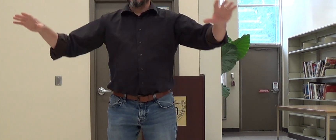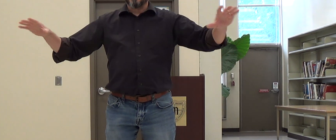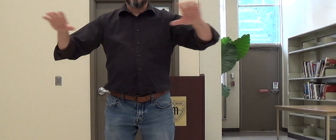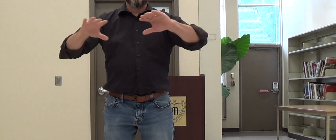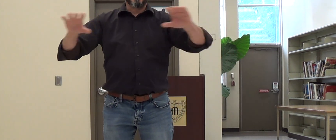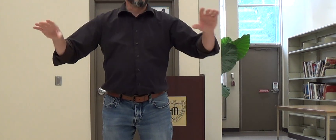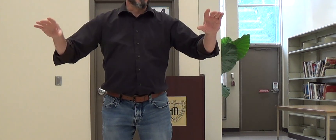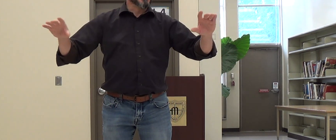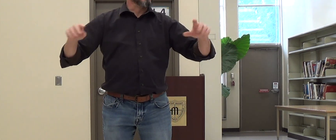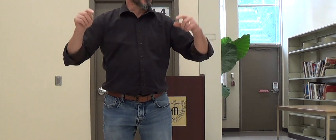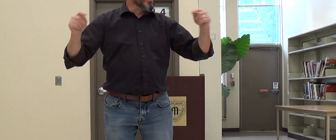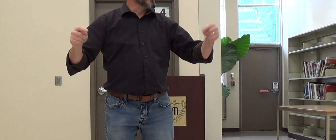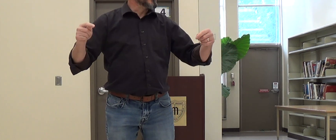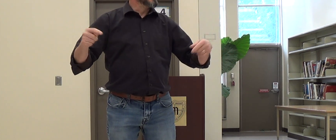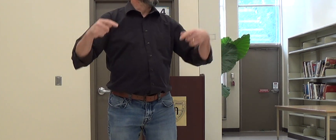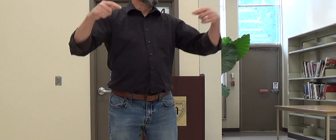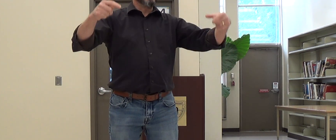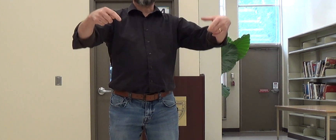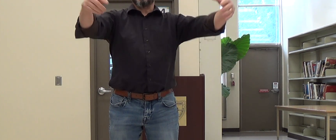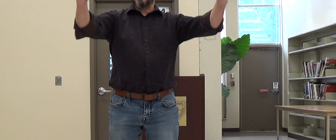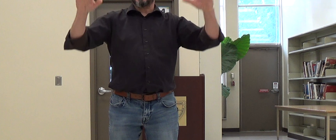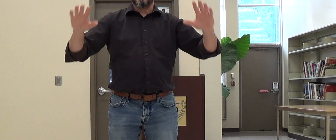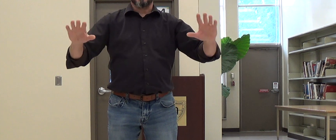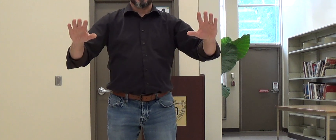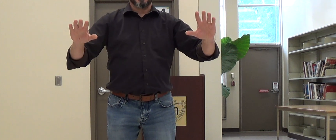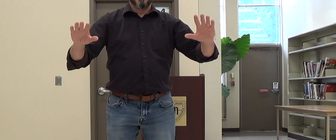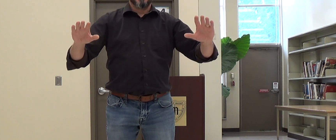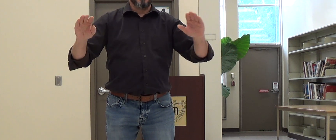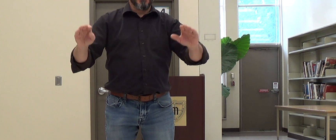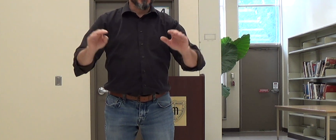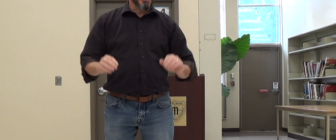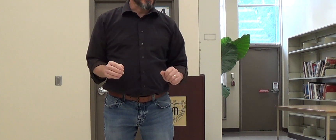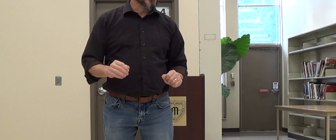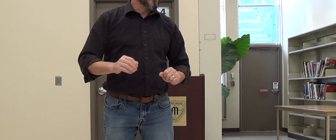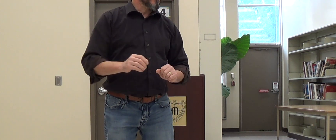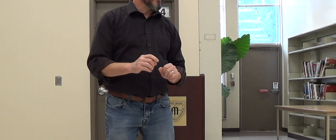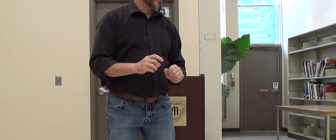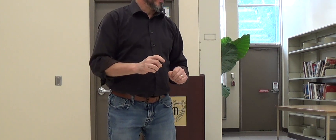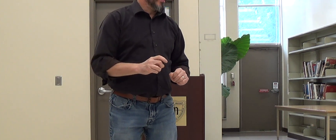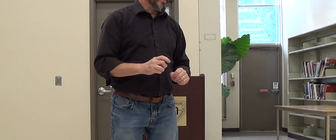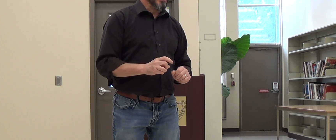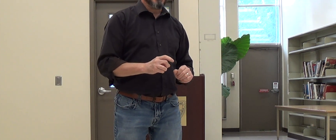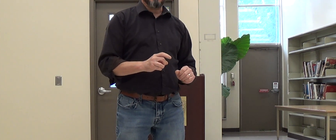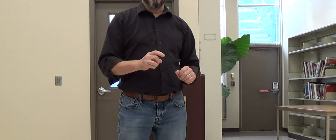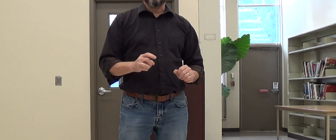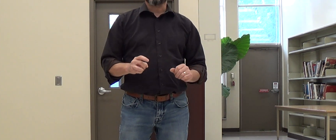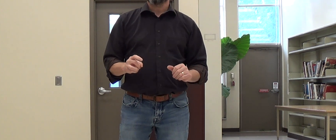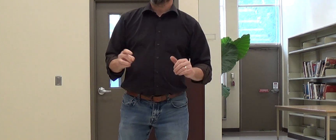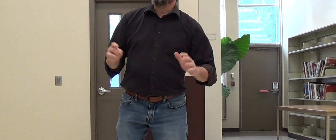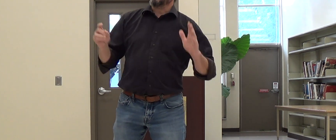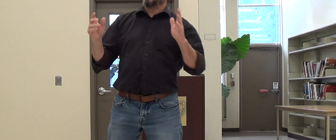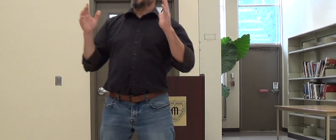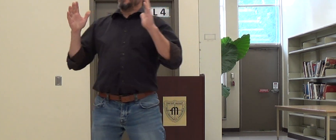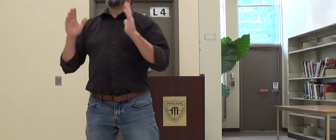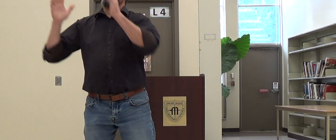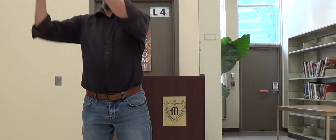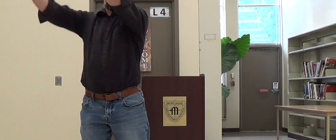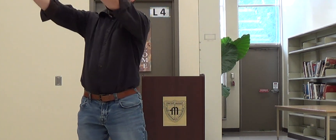number of students helping out, teaching these students computer science. And the idea was, you could see an actual high school